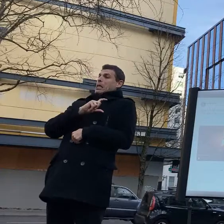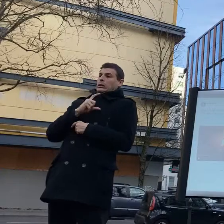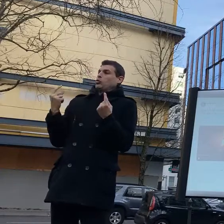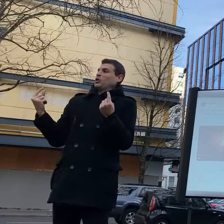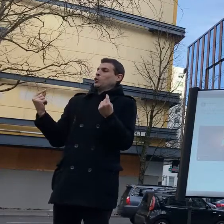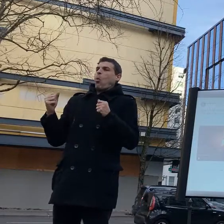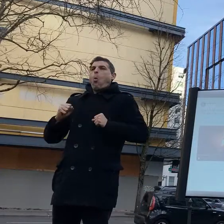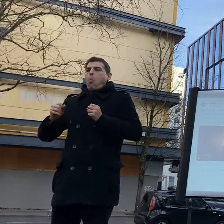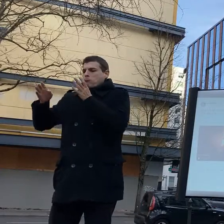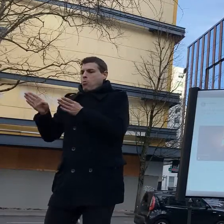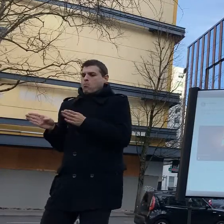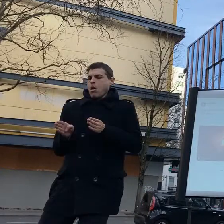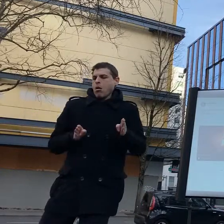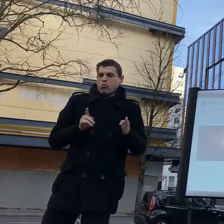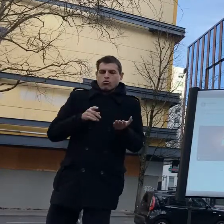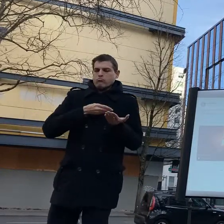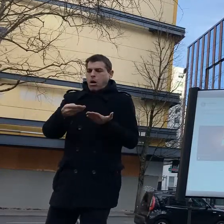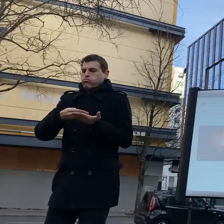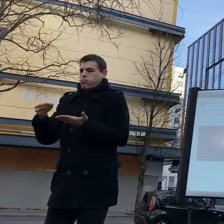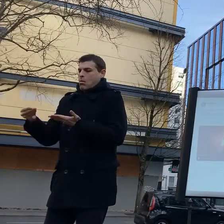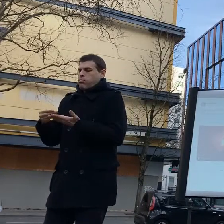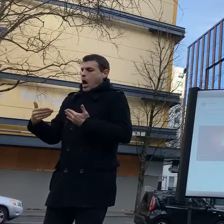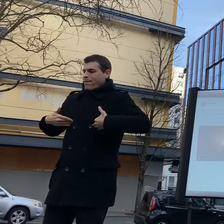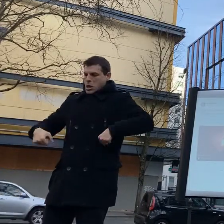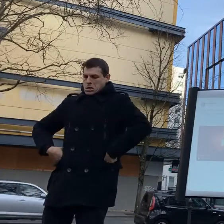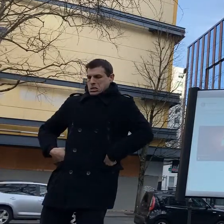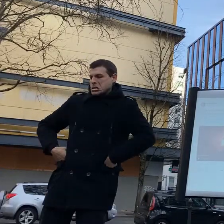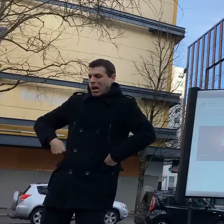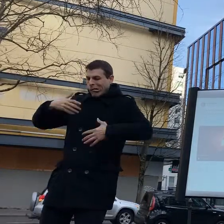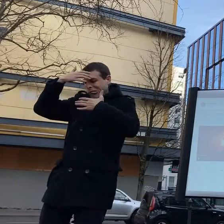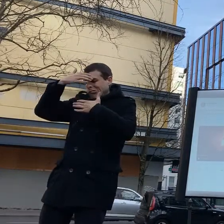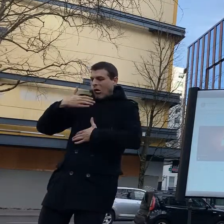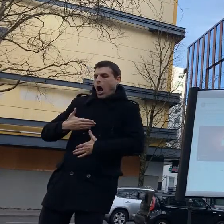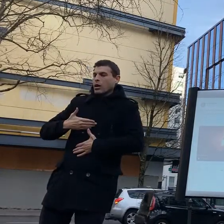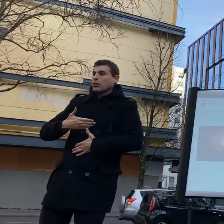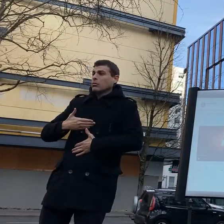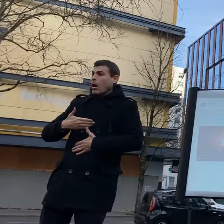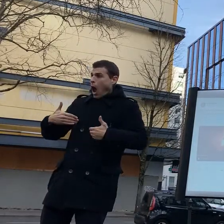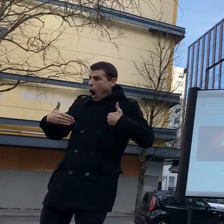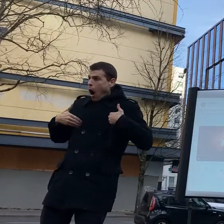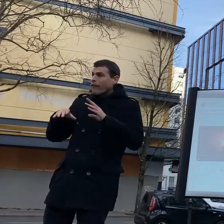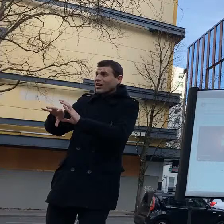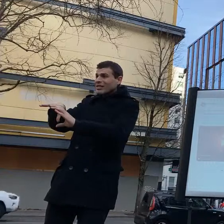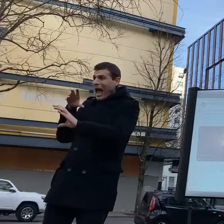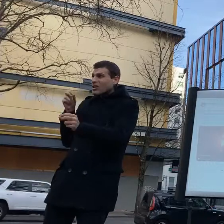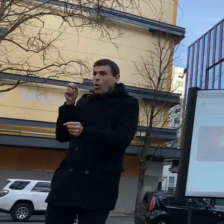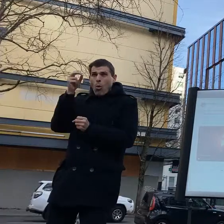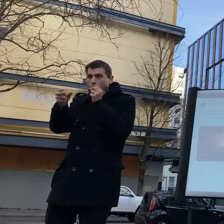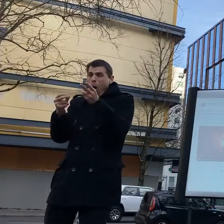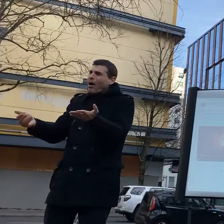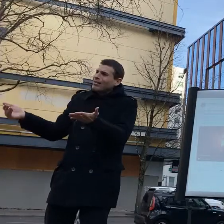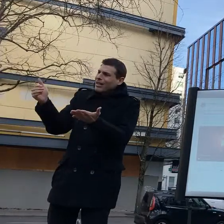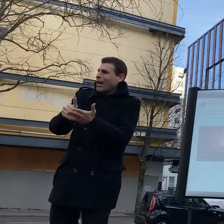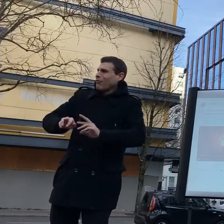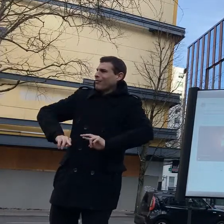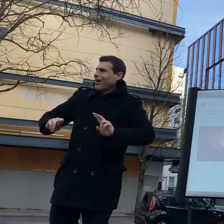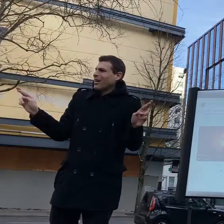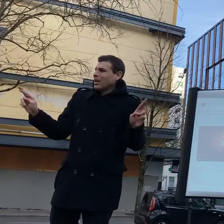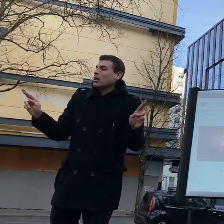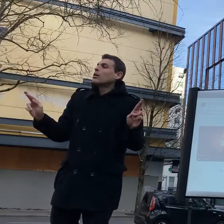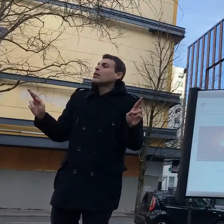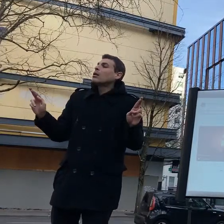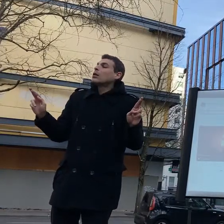it will spew flames do not approach it unless you have full coverage